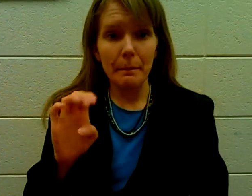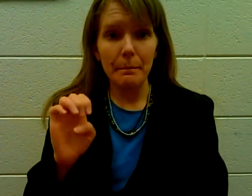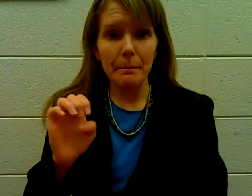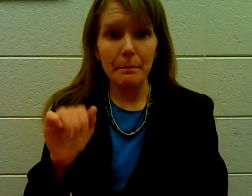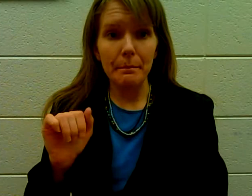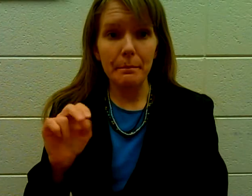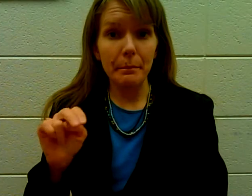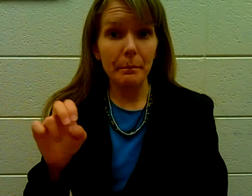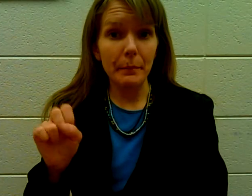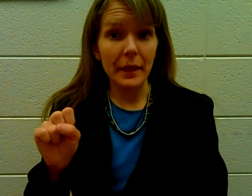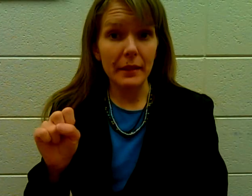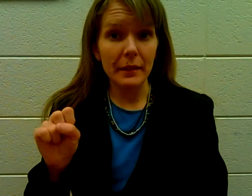Beans.